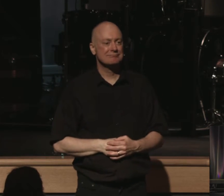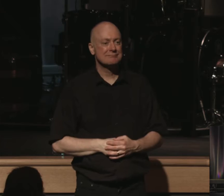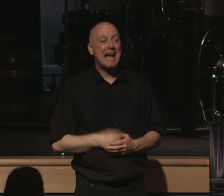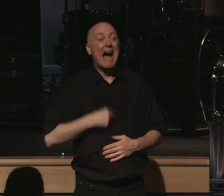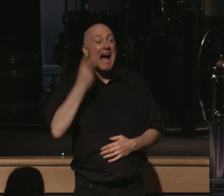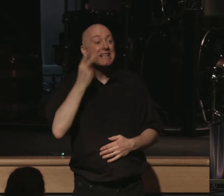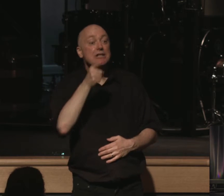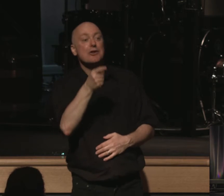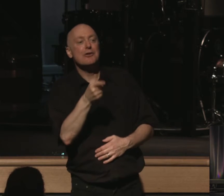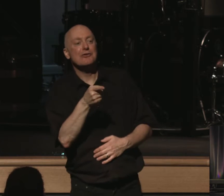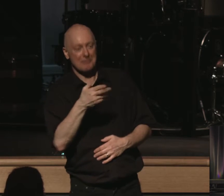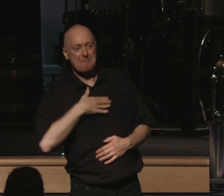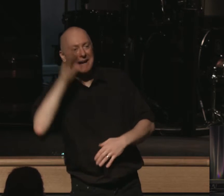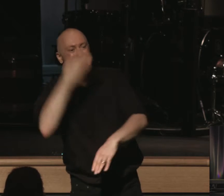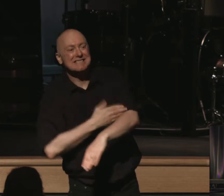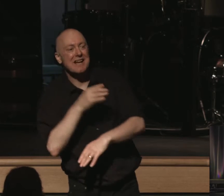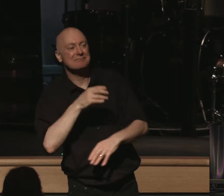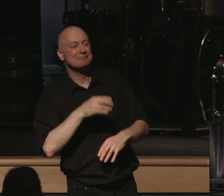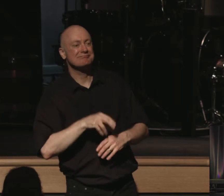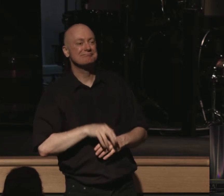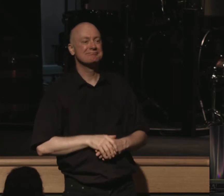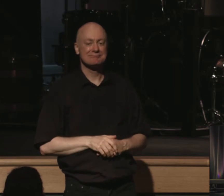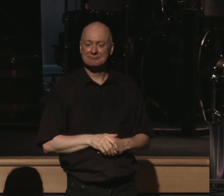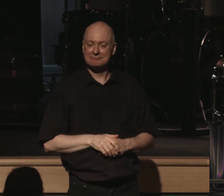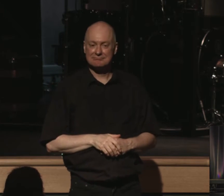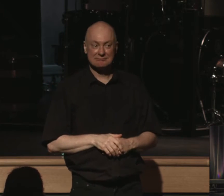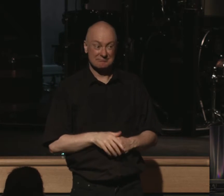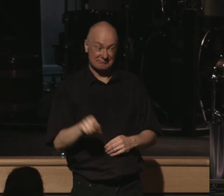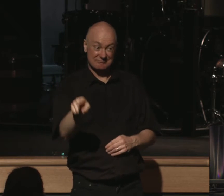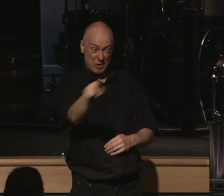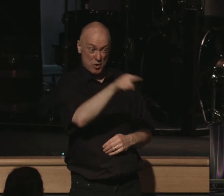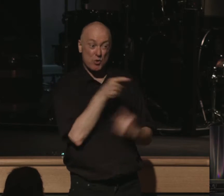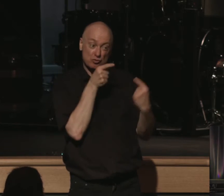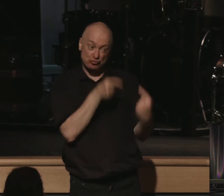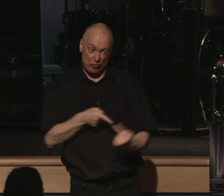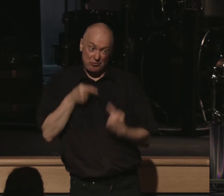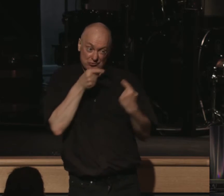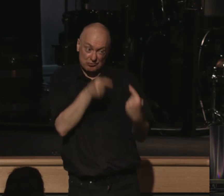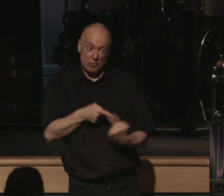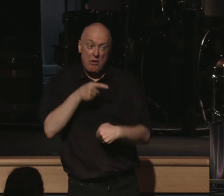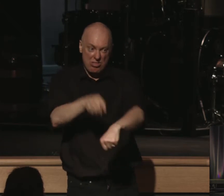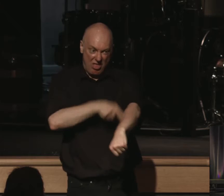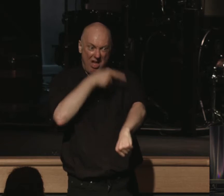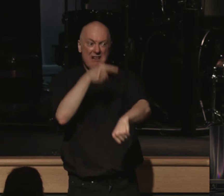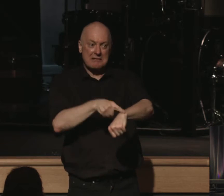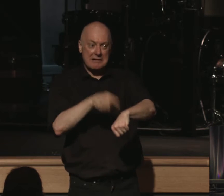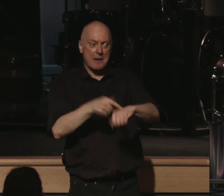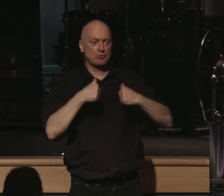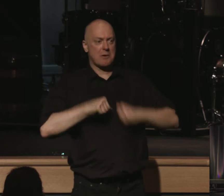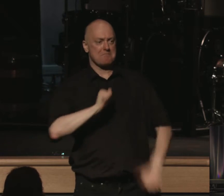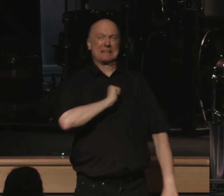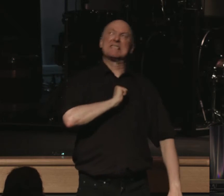I see you there today, my son. You've been struggling a long time. You've been trying to do it on your own.